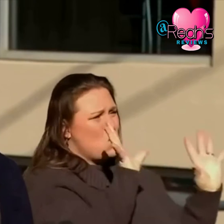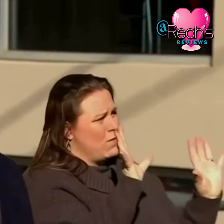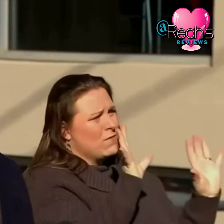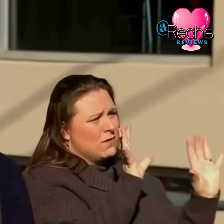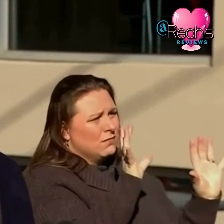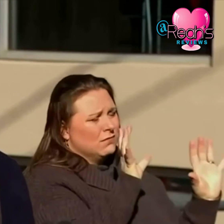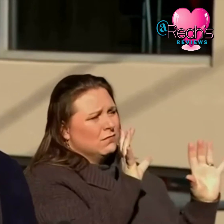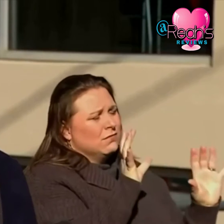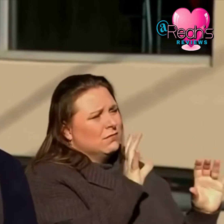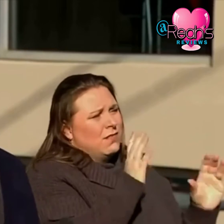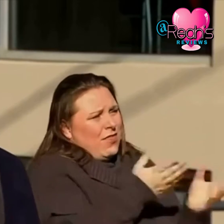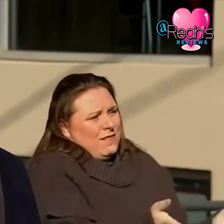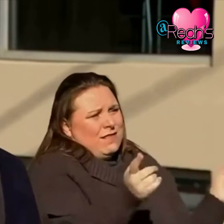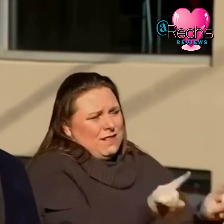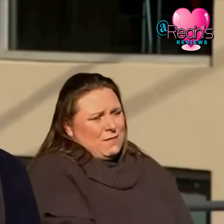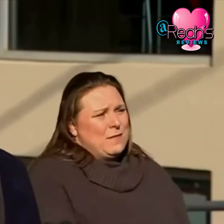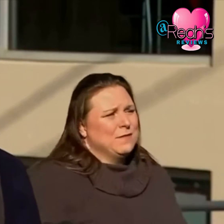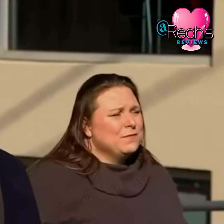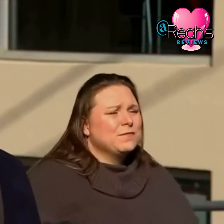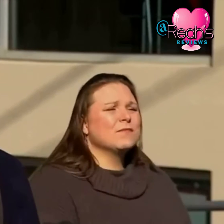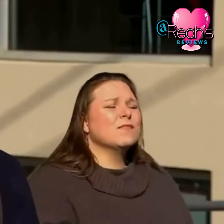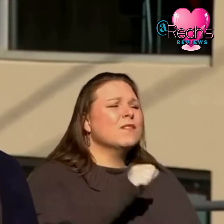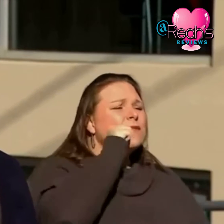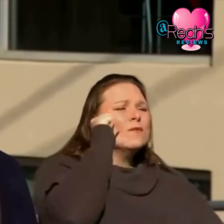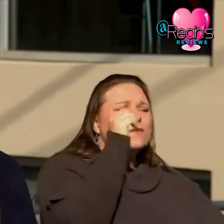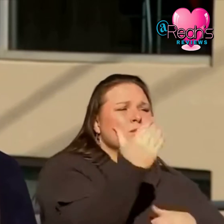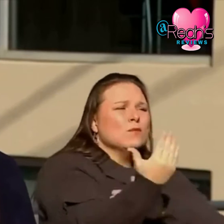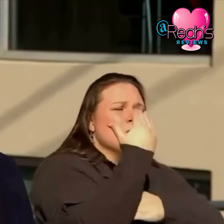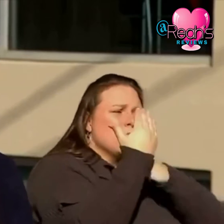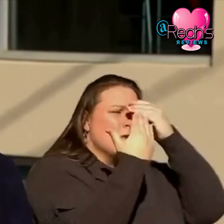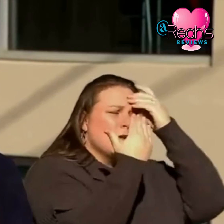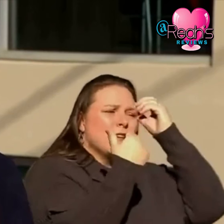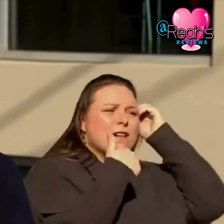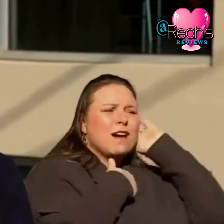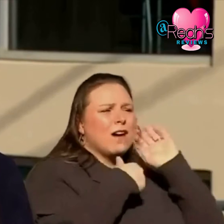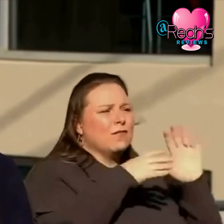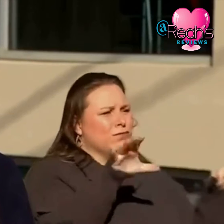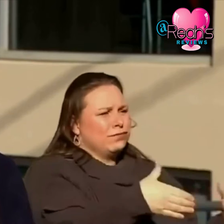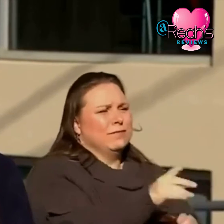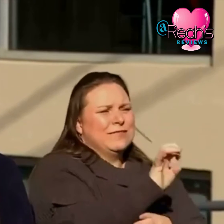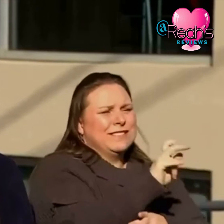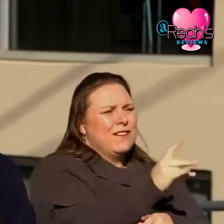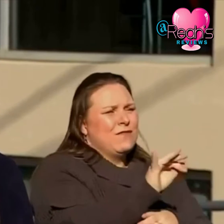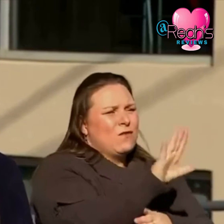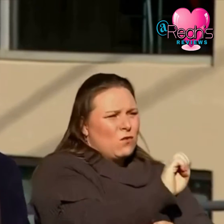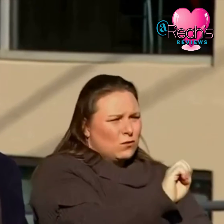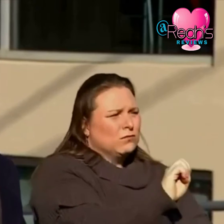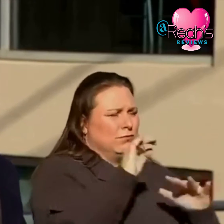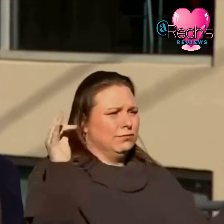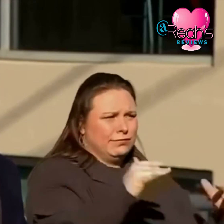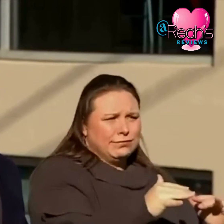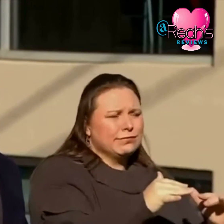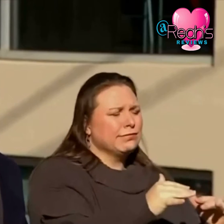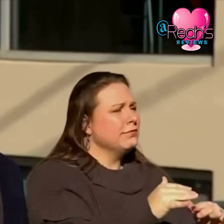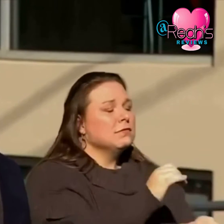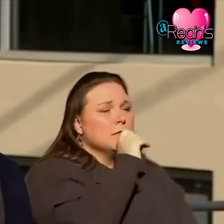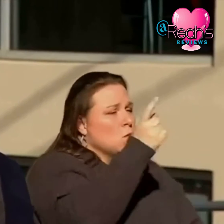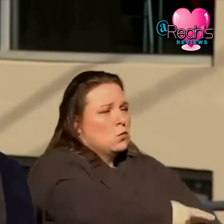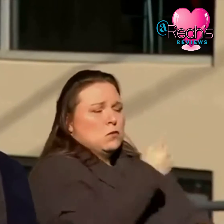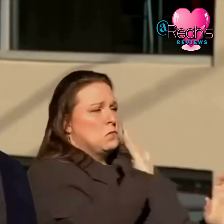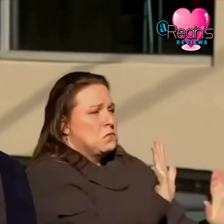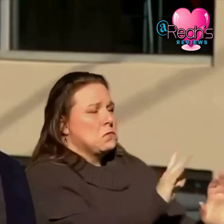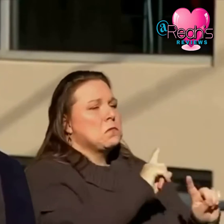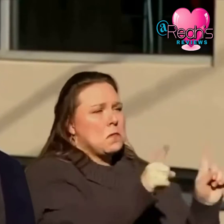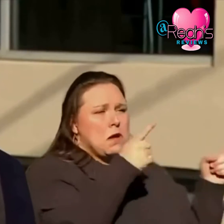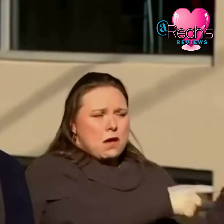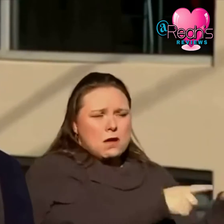starting yesterday morning we had a task force came together it isn't a one-time thing this is what we